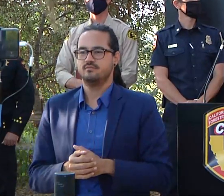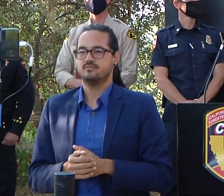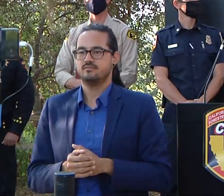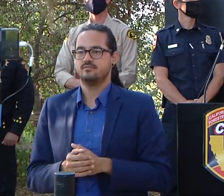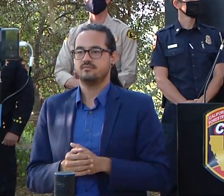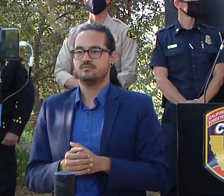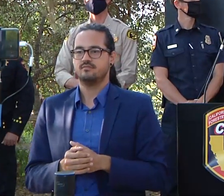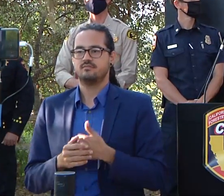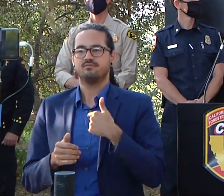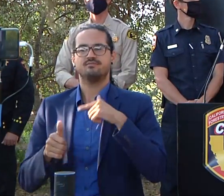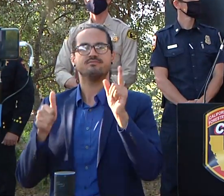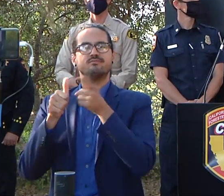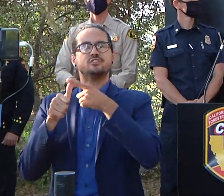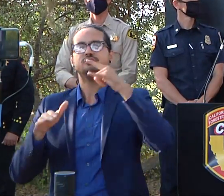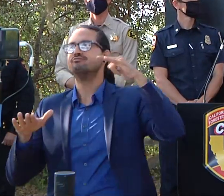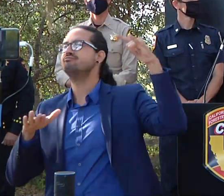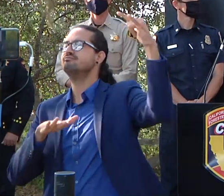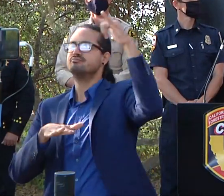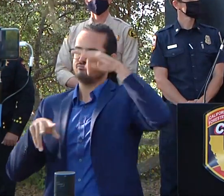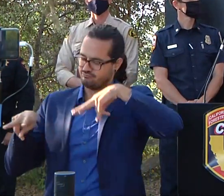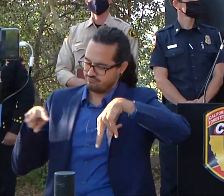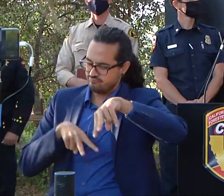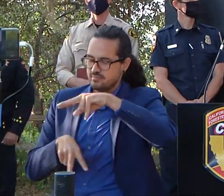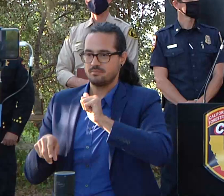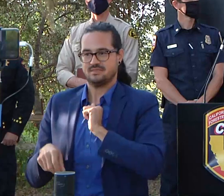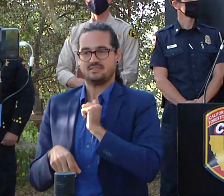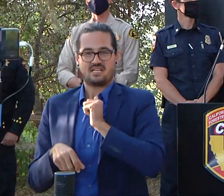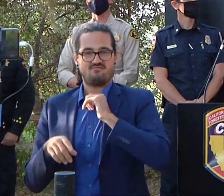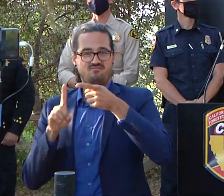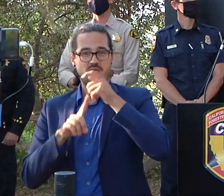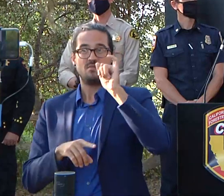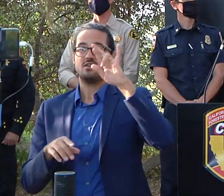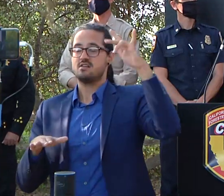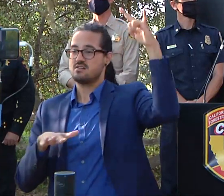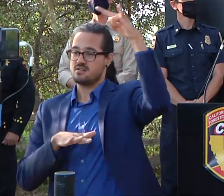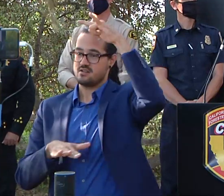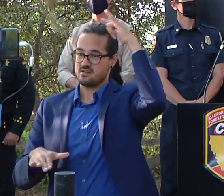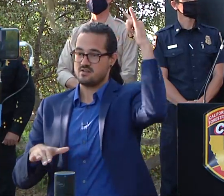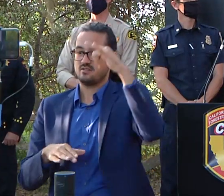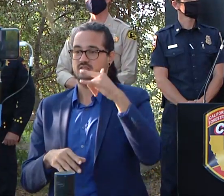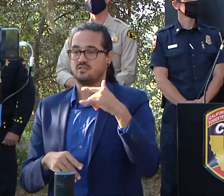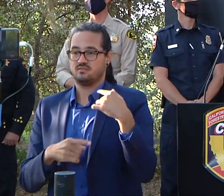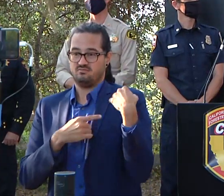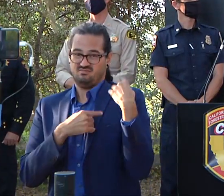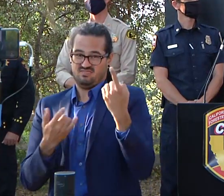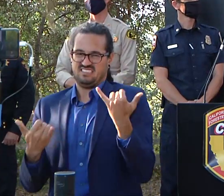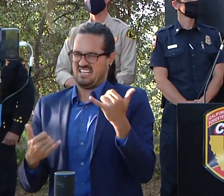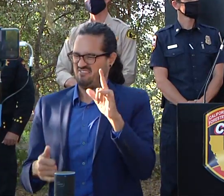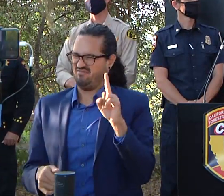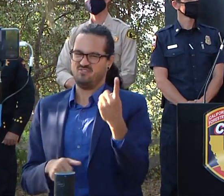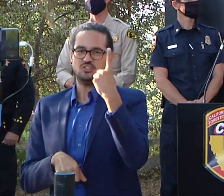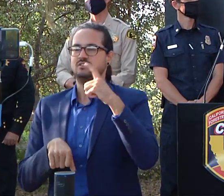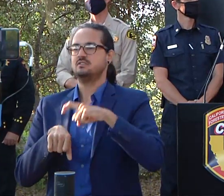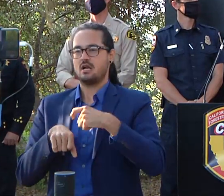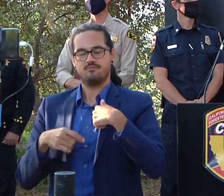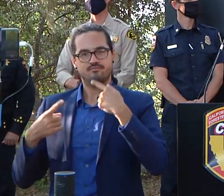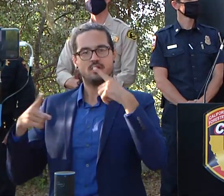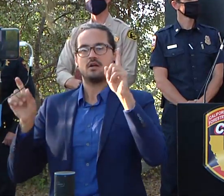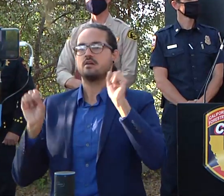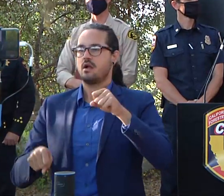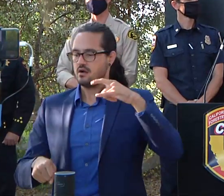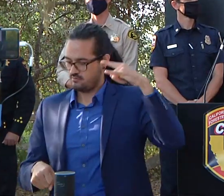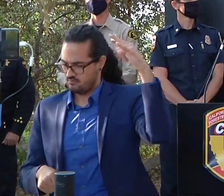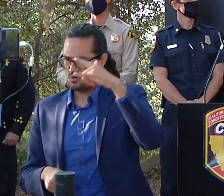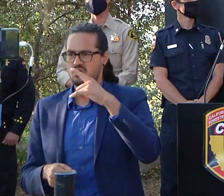on on this fire so far because of uh conditions uh were not allowing me to do so before but uh it was good because i got to get a good aerial view